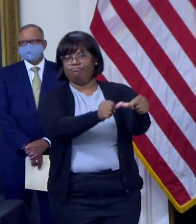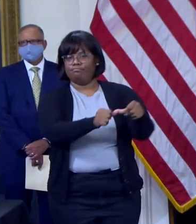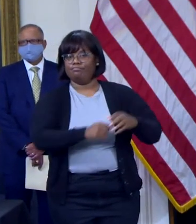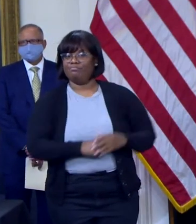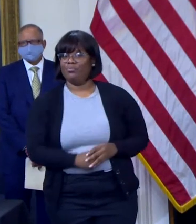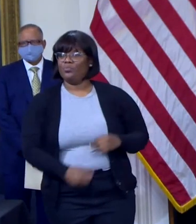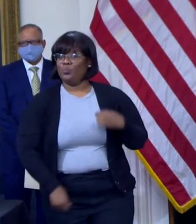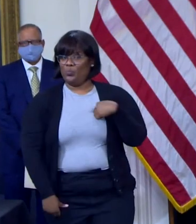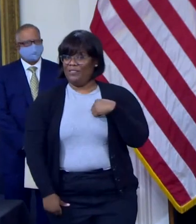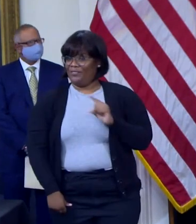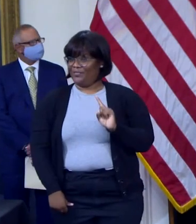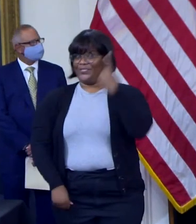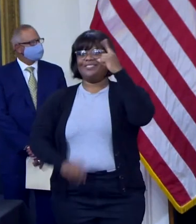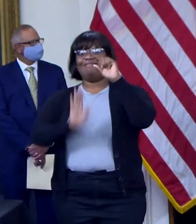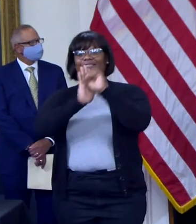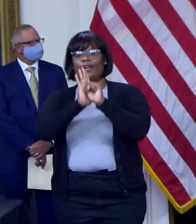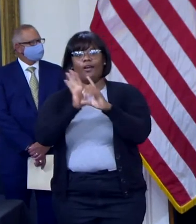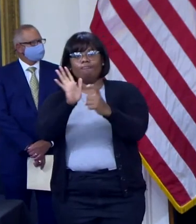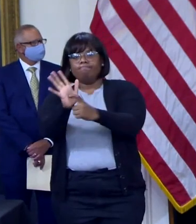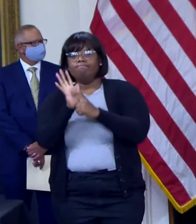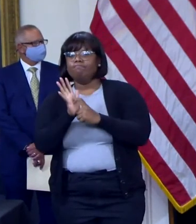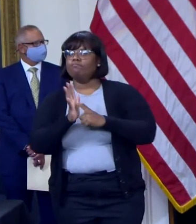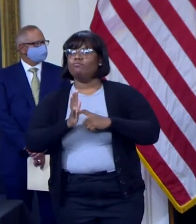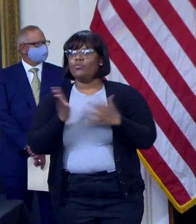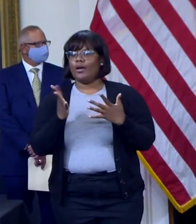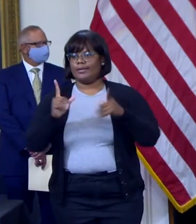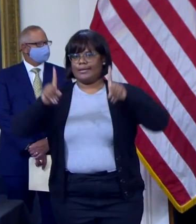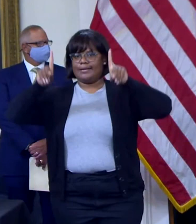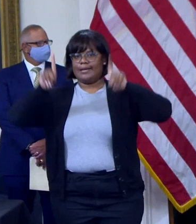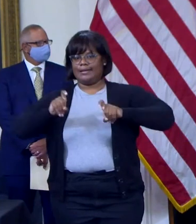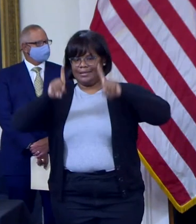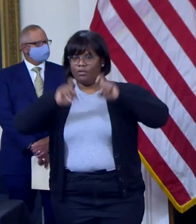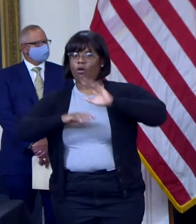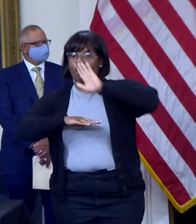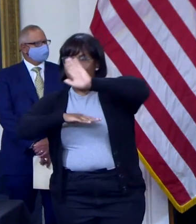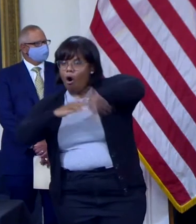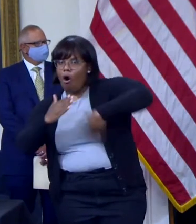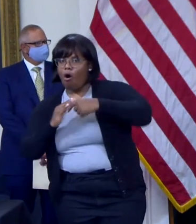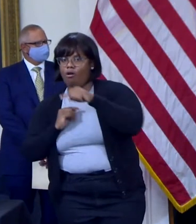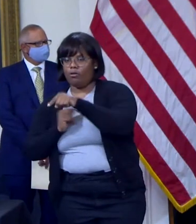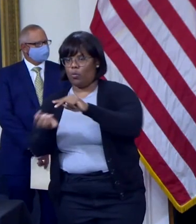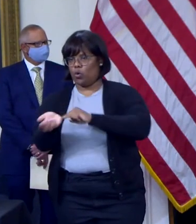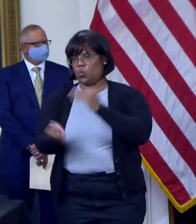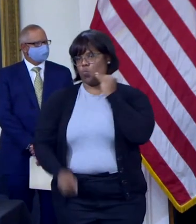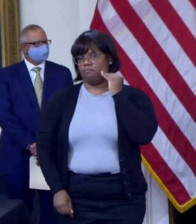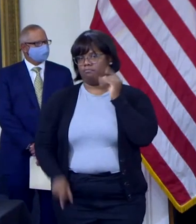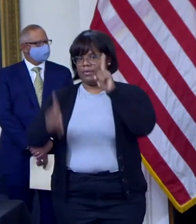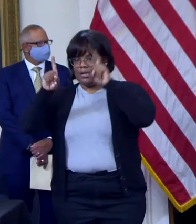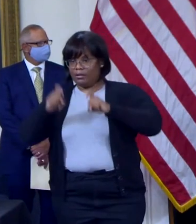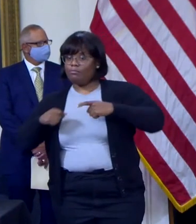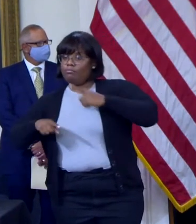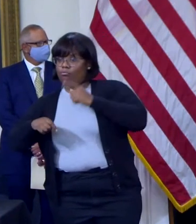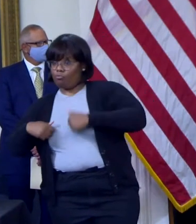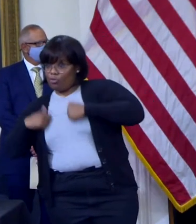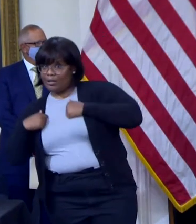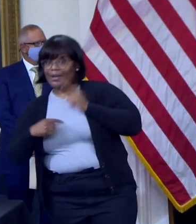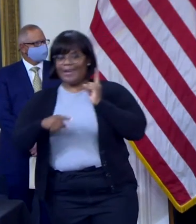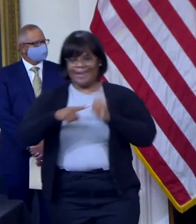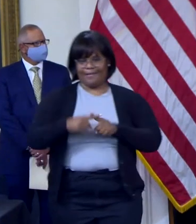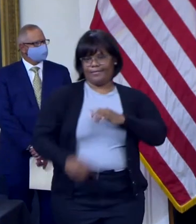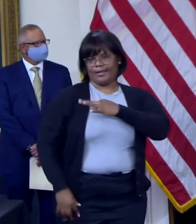to require universal testing for all nursing home residents and staff. Back in December,